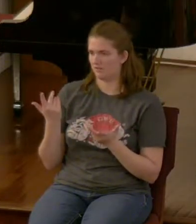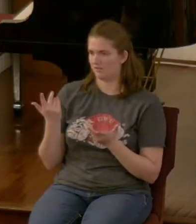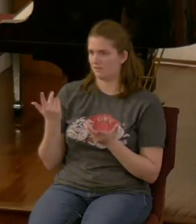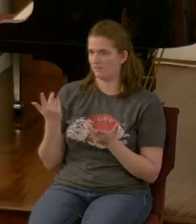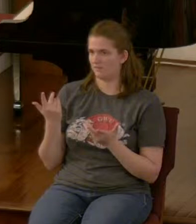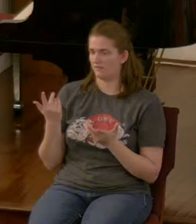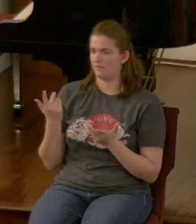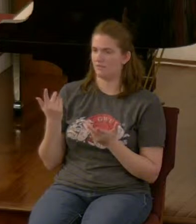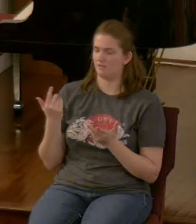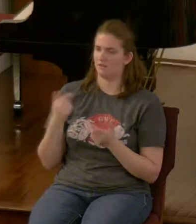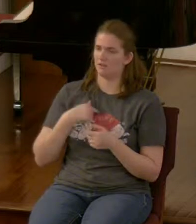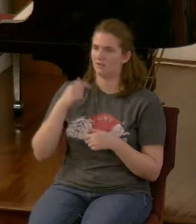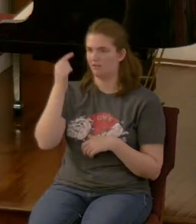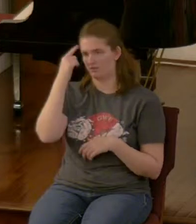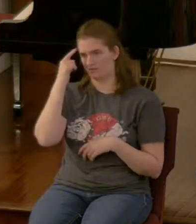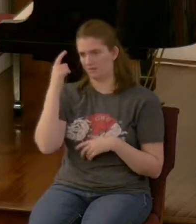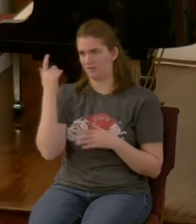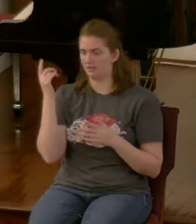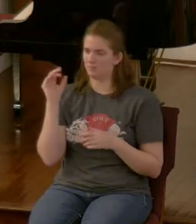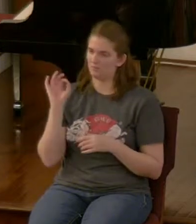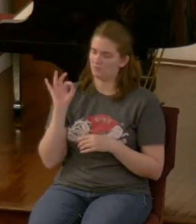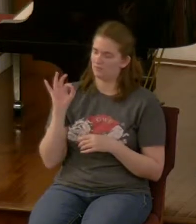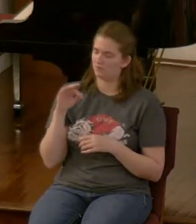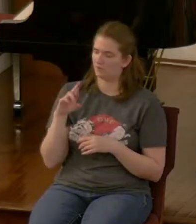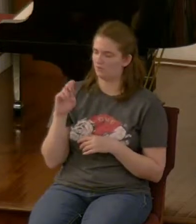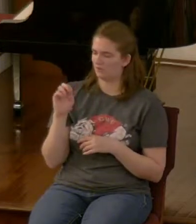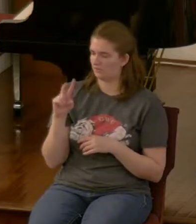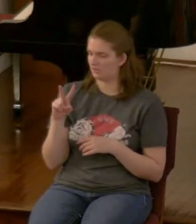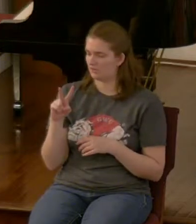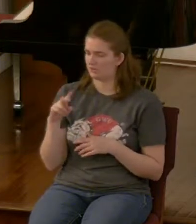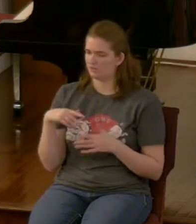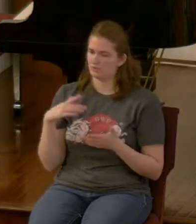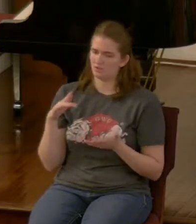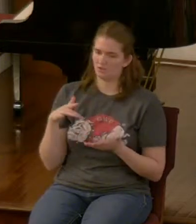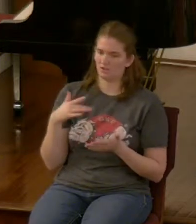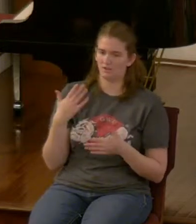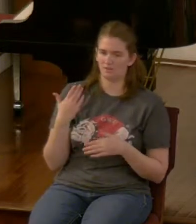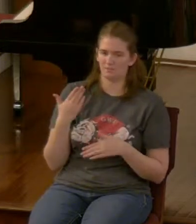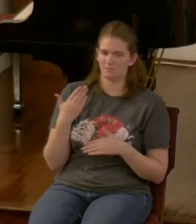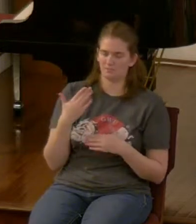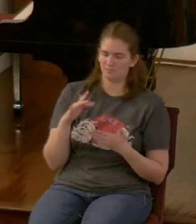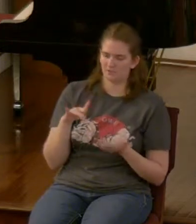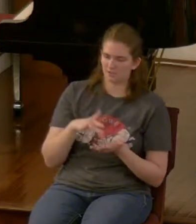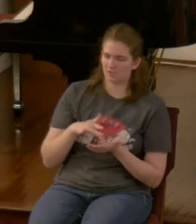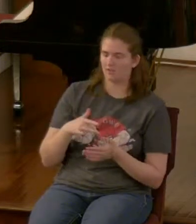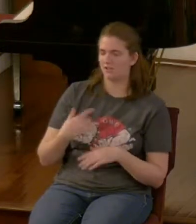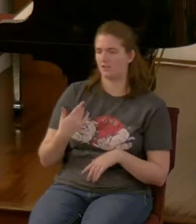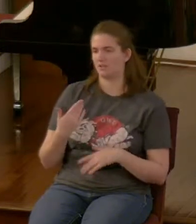are you pre tribulation rapture mid tribulation rapture or post tribulation rapture